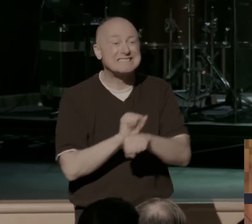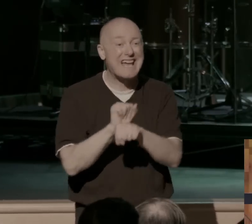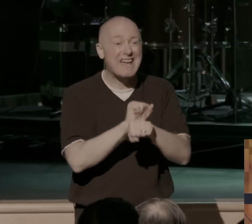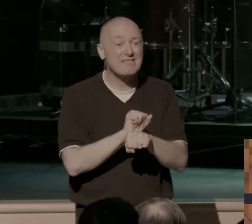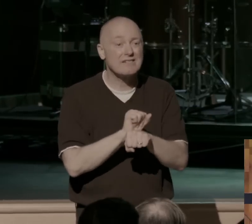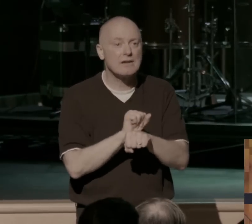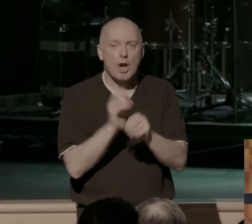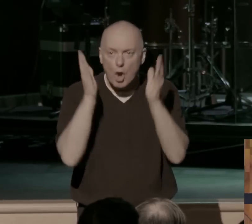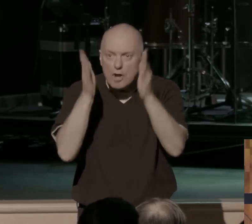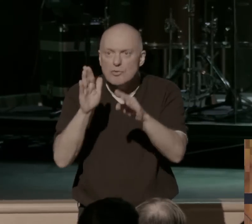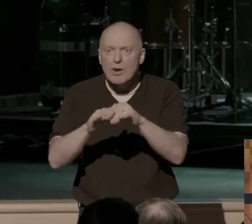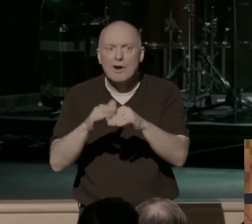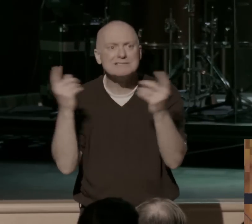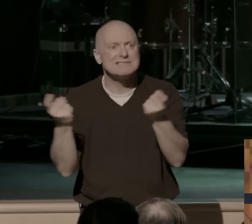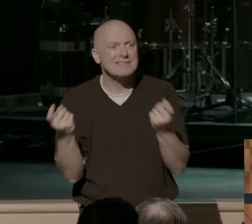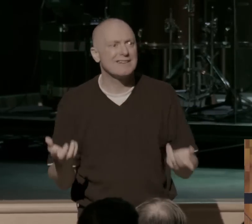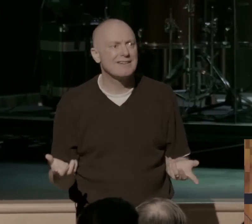We know that hiding makes it worse.